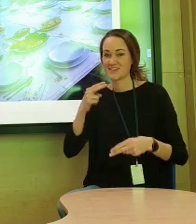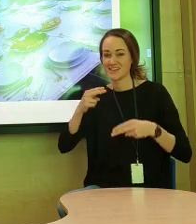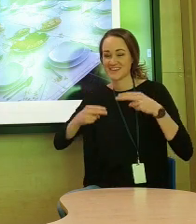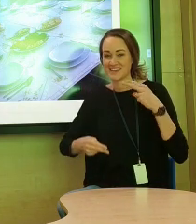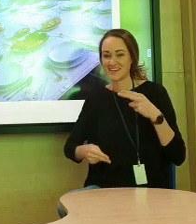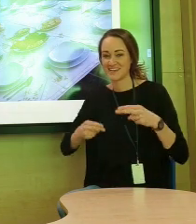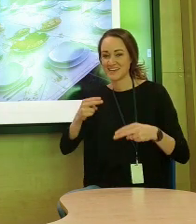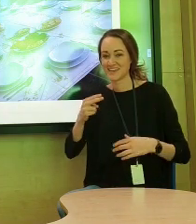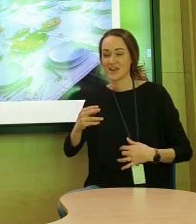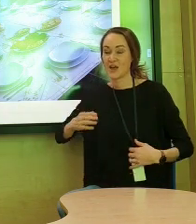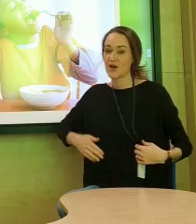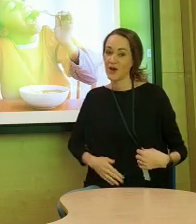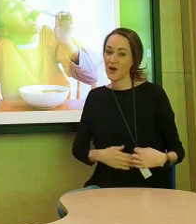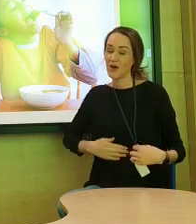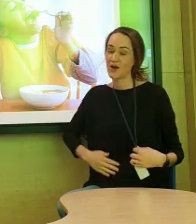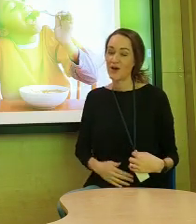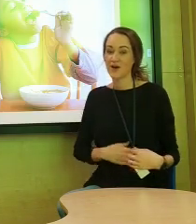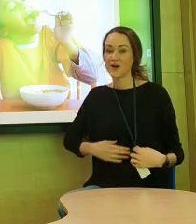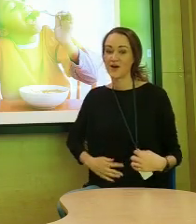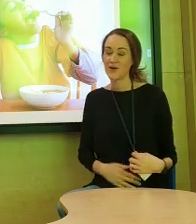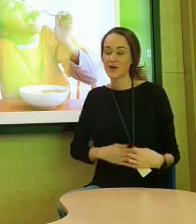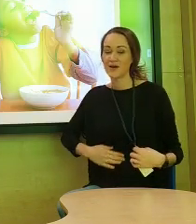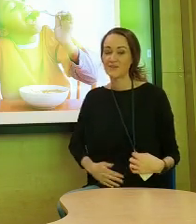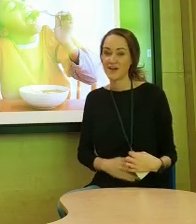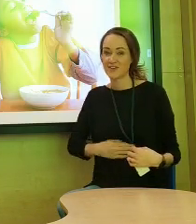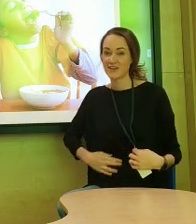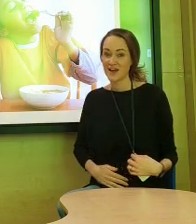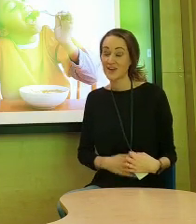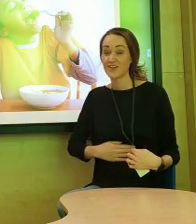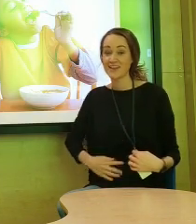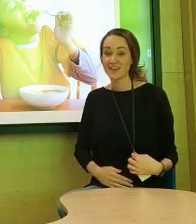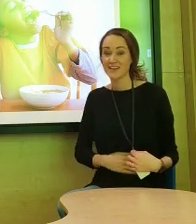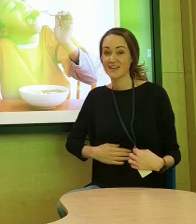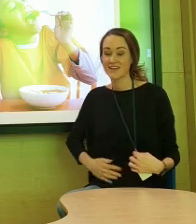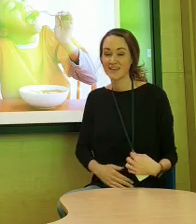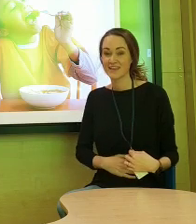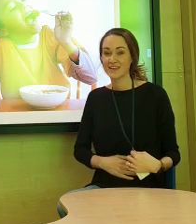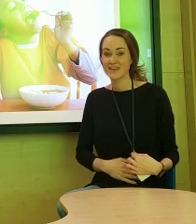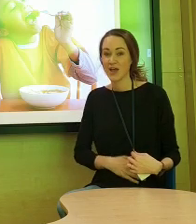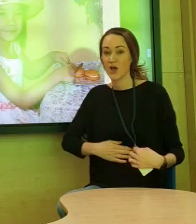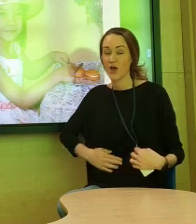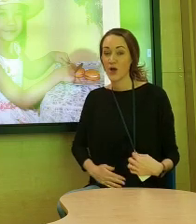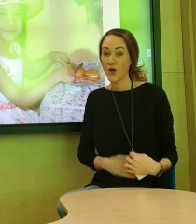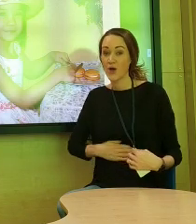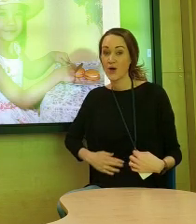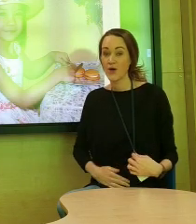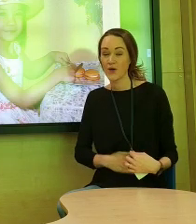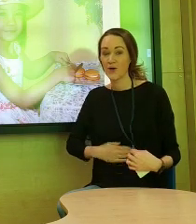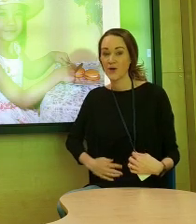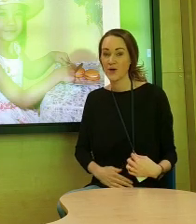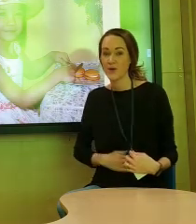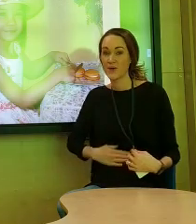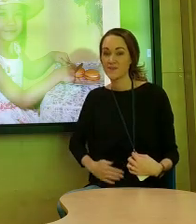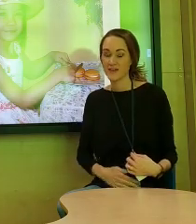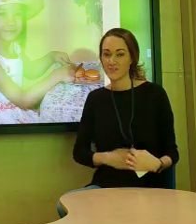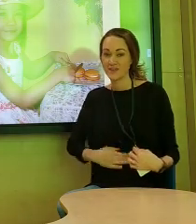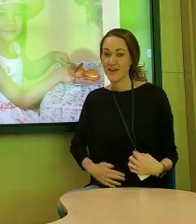Oh, I'm very hungry. Oh, I'm very